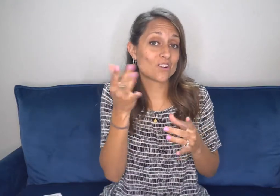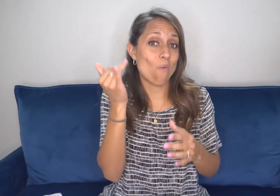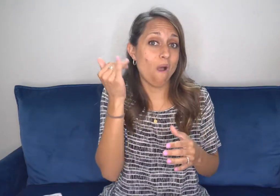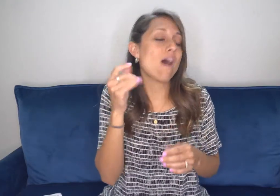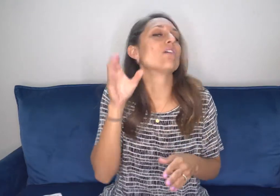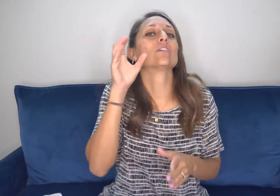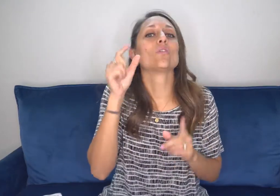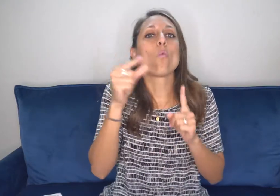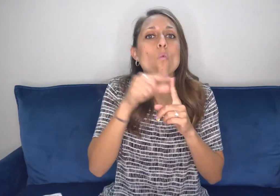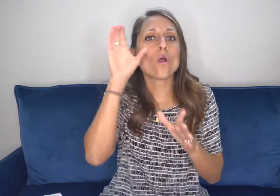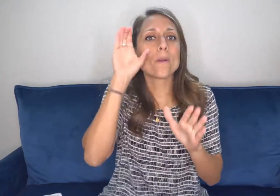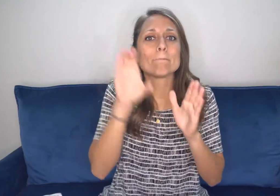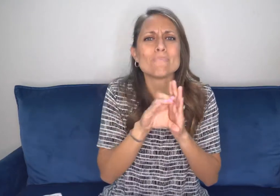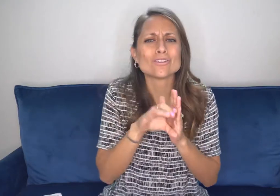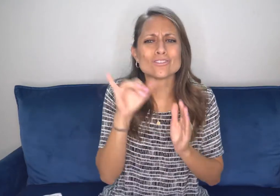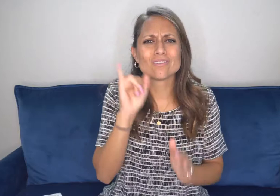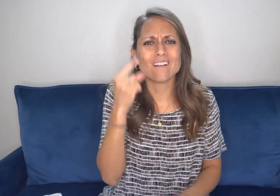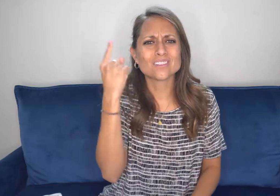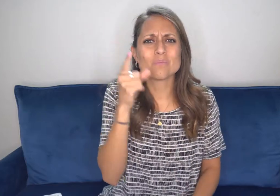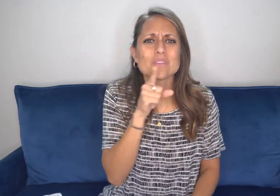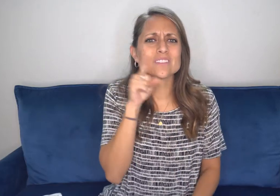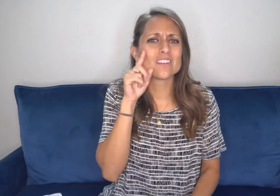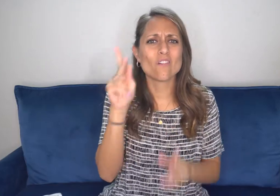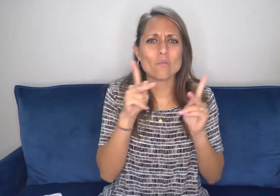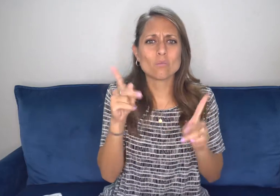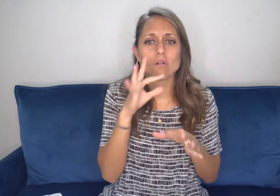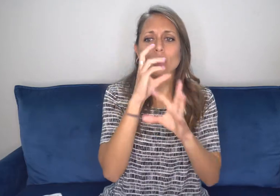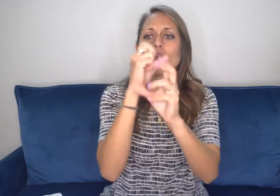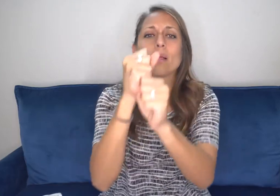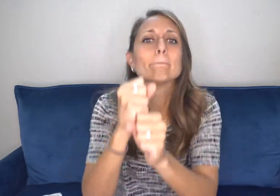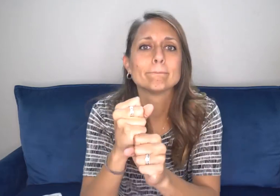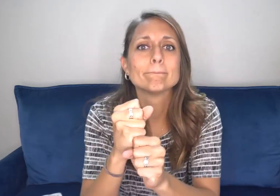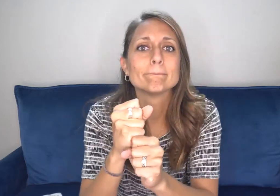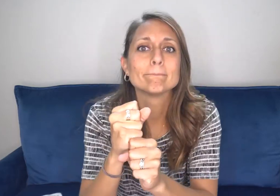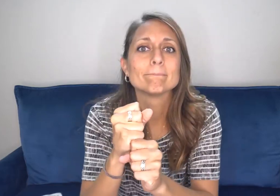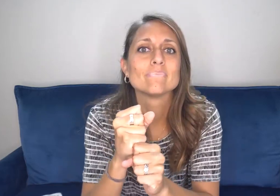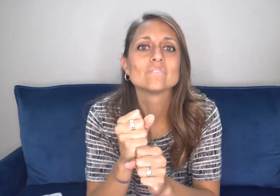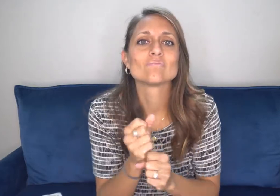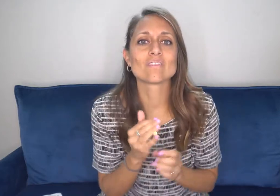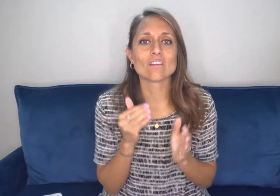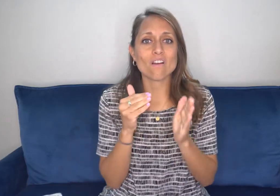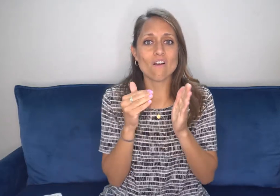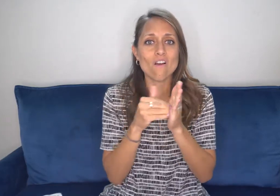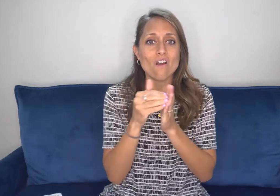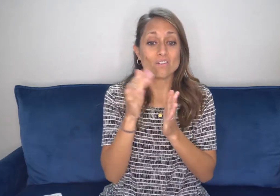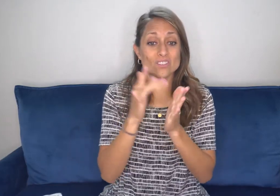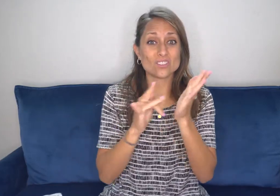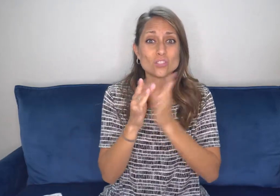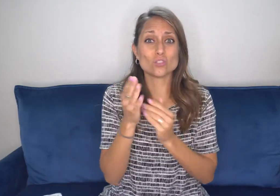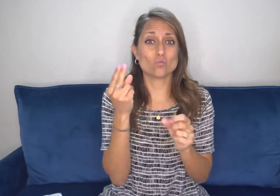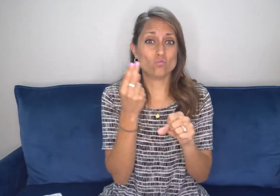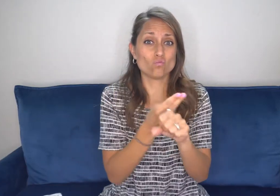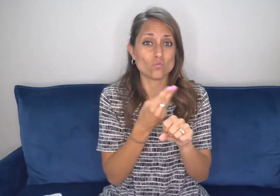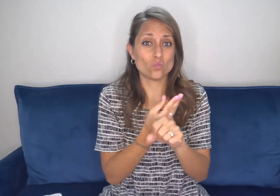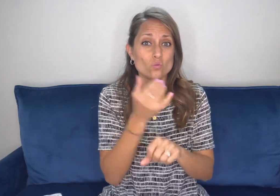visually. But it's very interesting to note that because that is something the deaf community, you know, does often